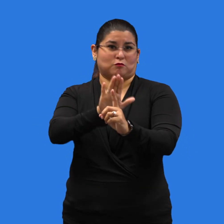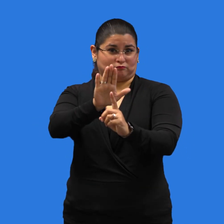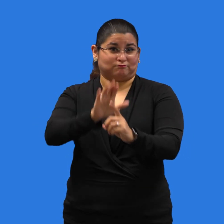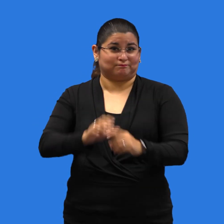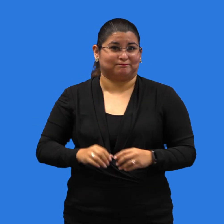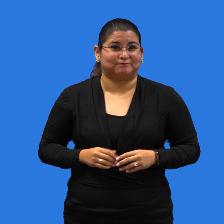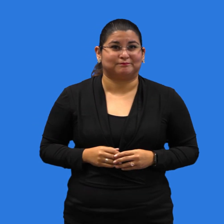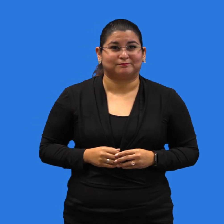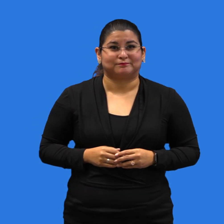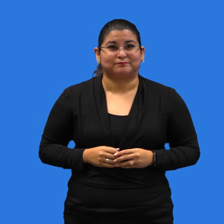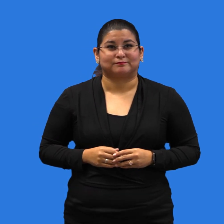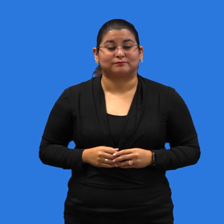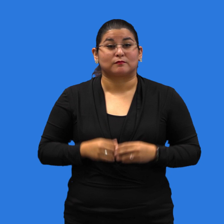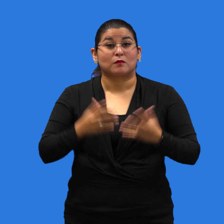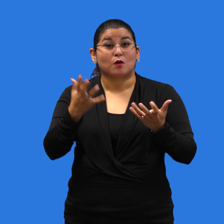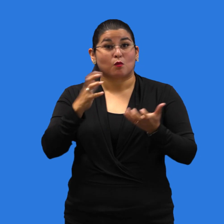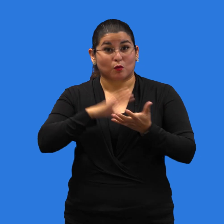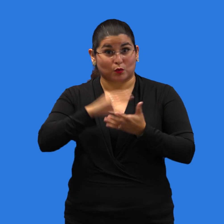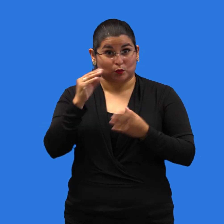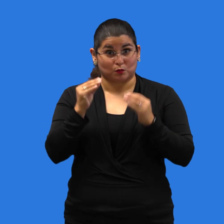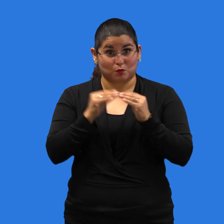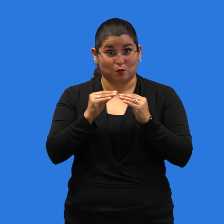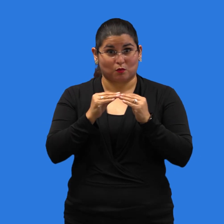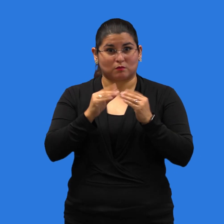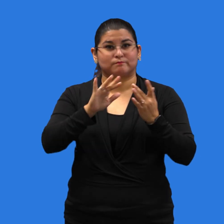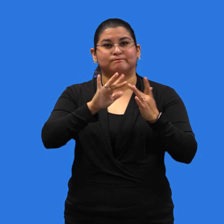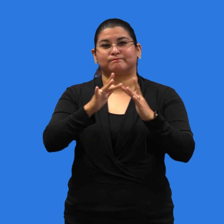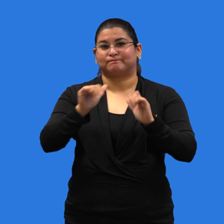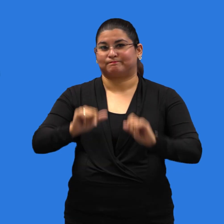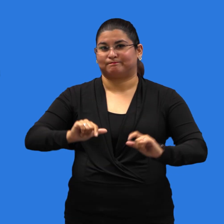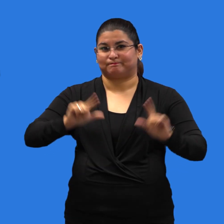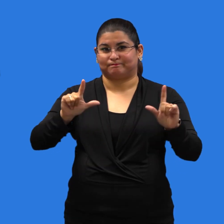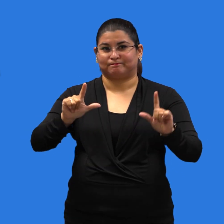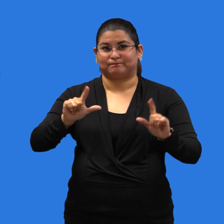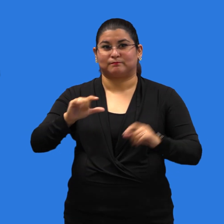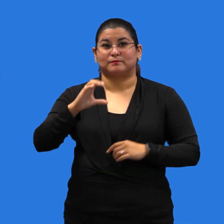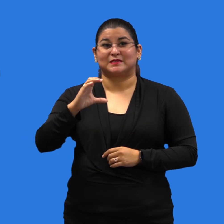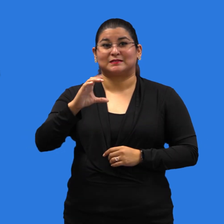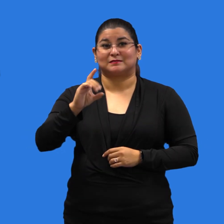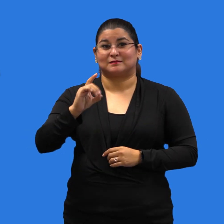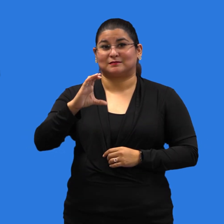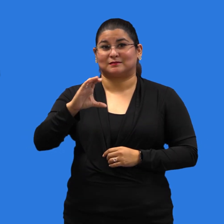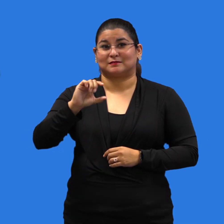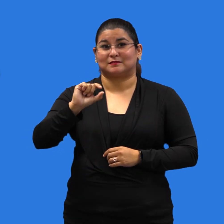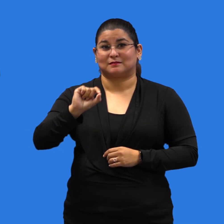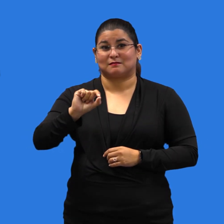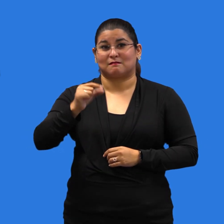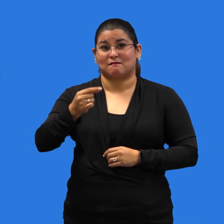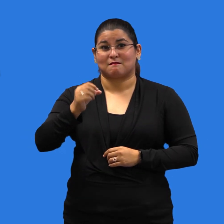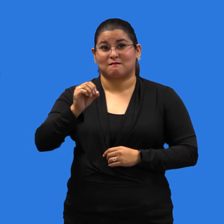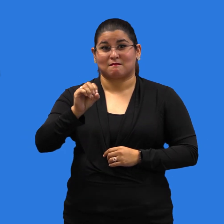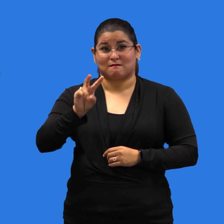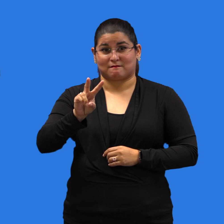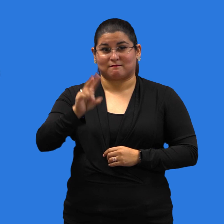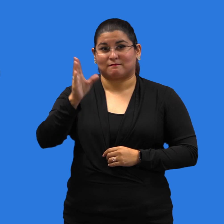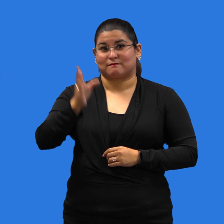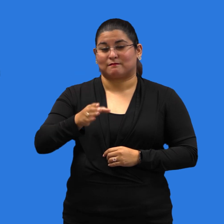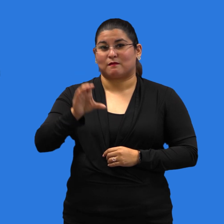after COVID-19 vaccinations. To learn more, visit cdc.gov